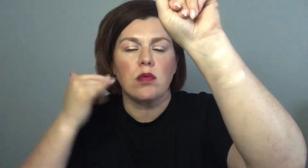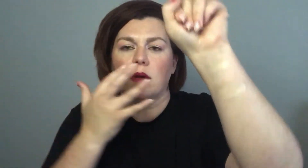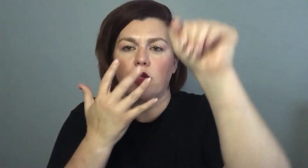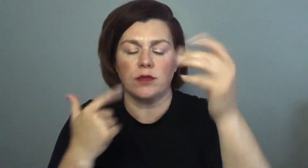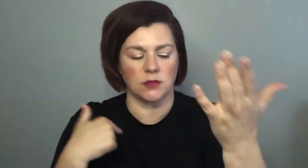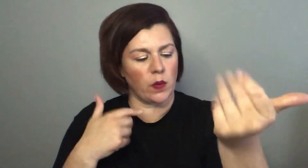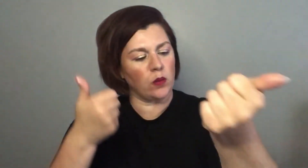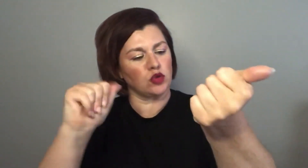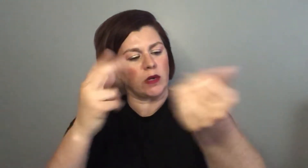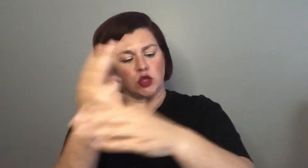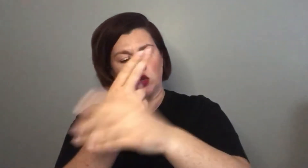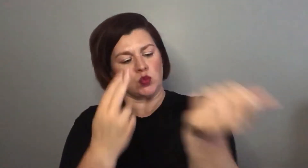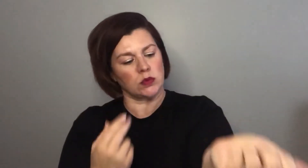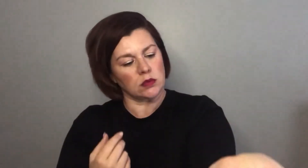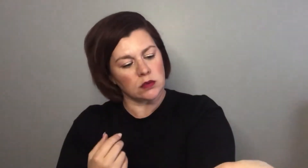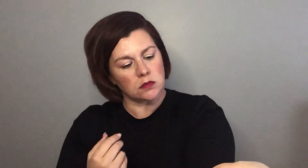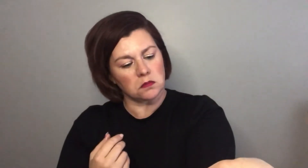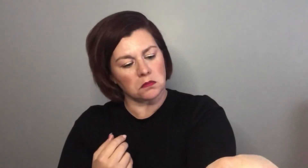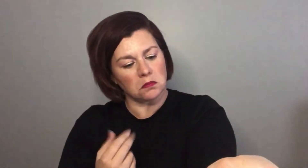so I have kind of a silver a pink and a gold